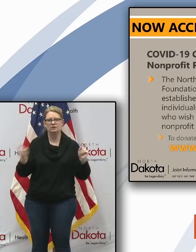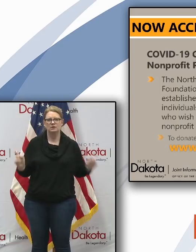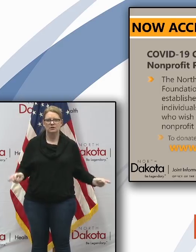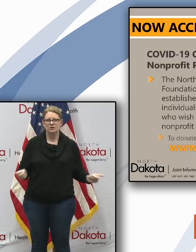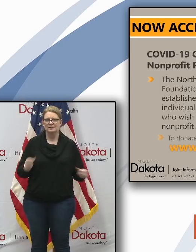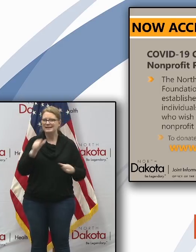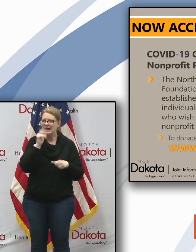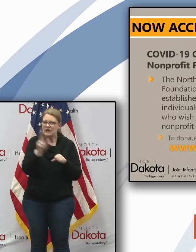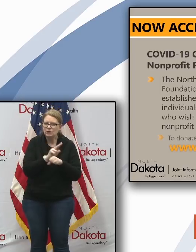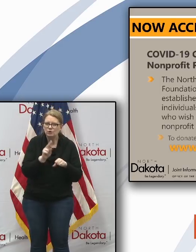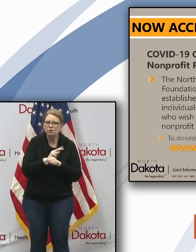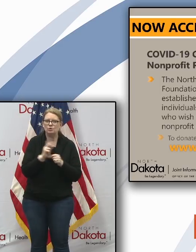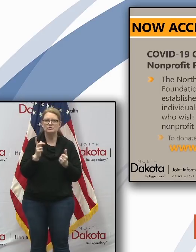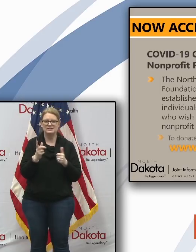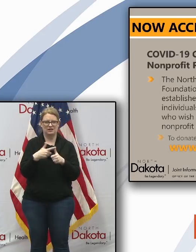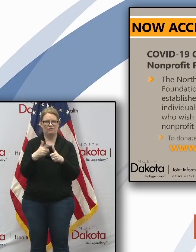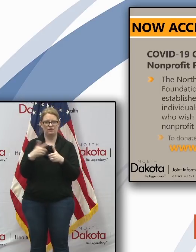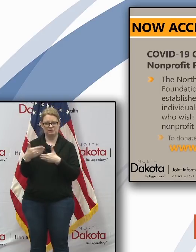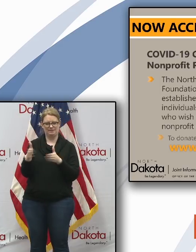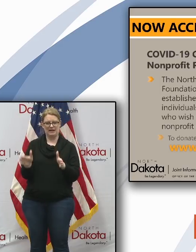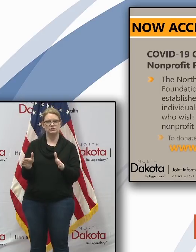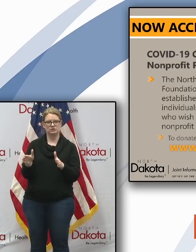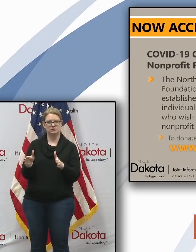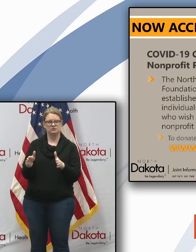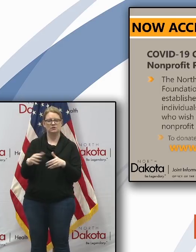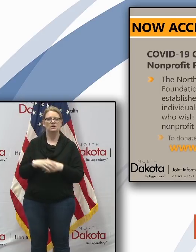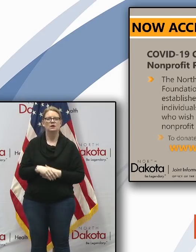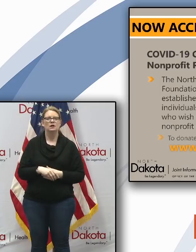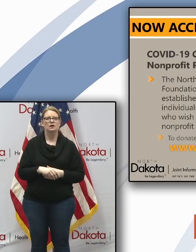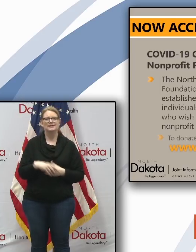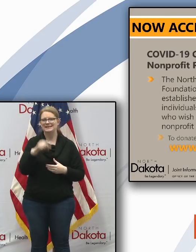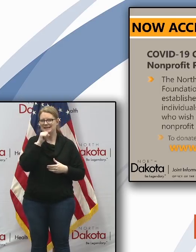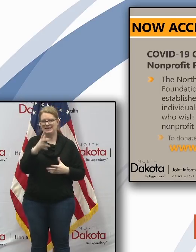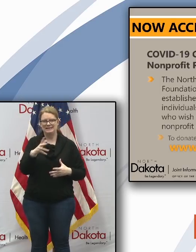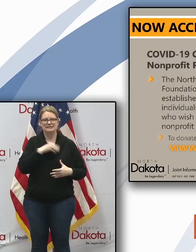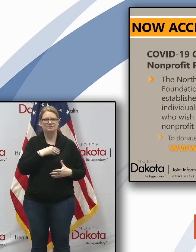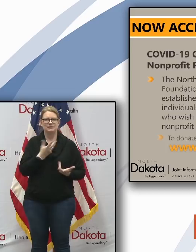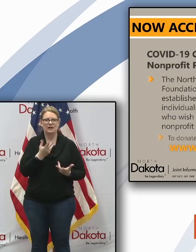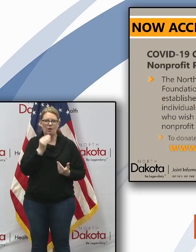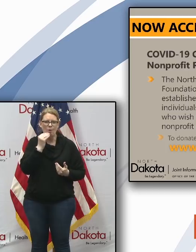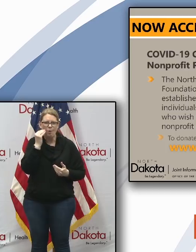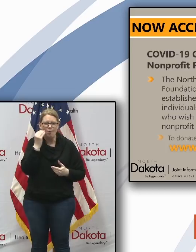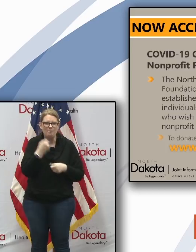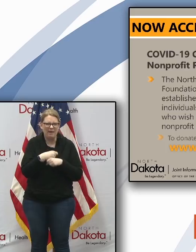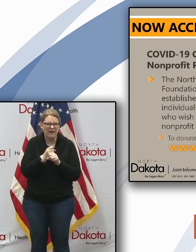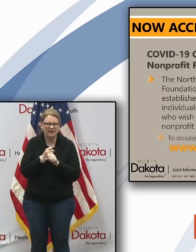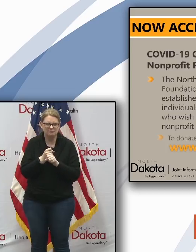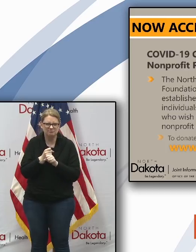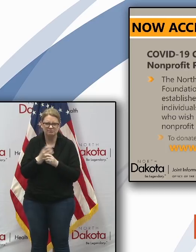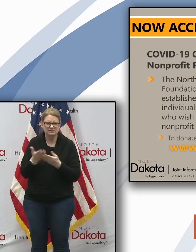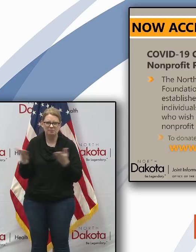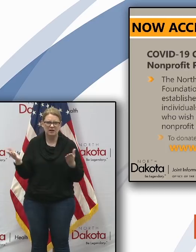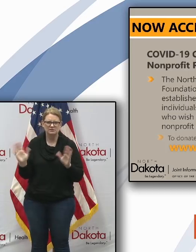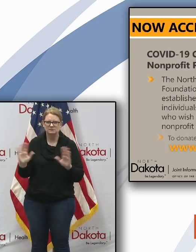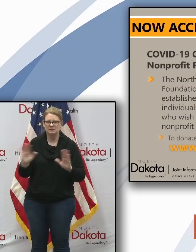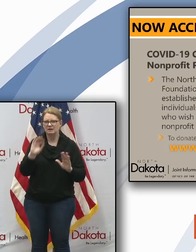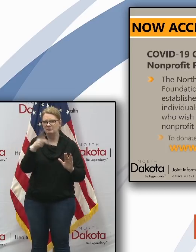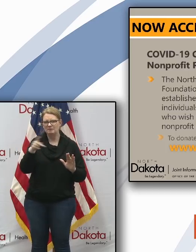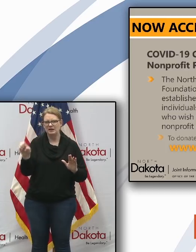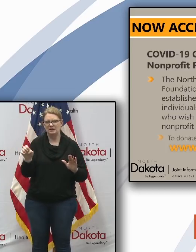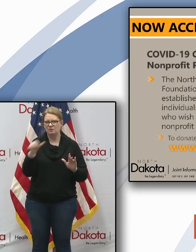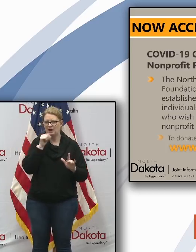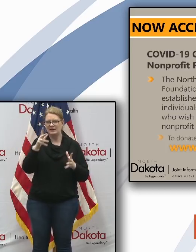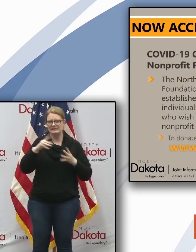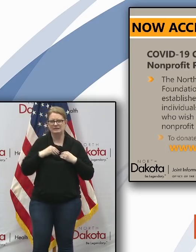unused in the original packaging and commercially produced we're not accepting any homemade medical supplies or ppe at this time